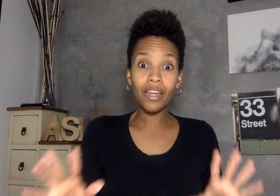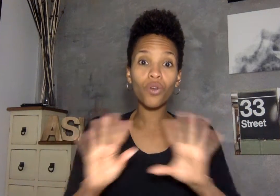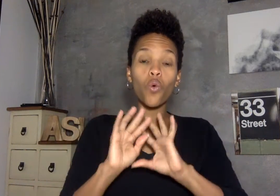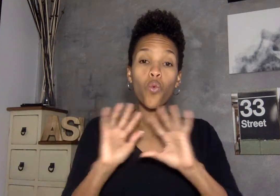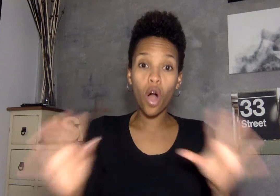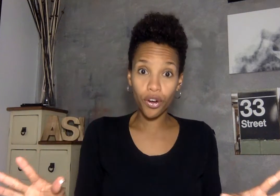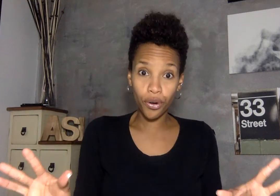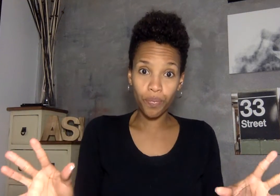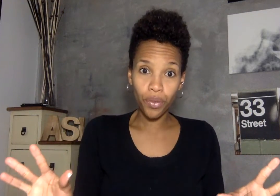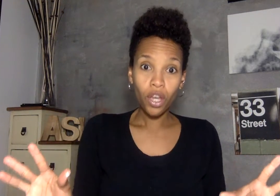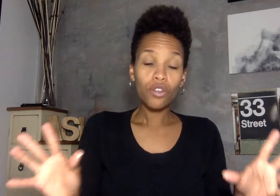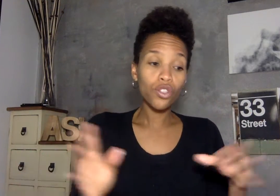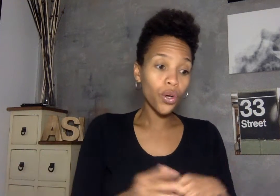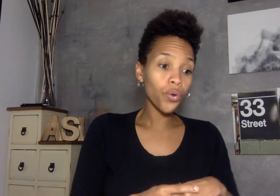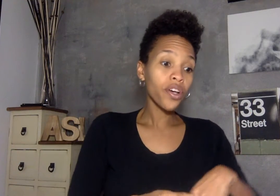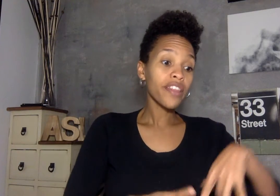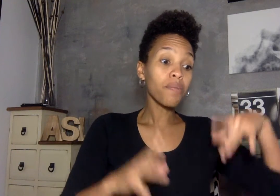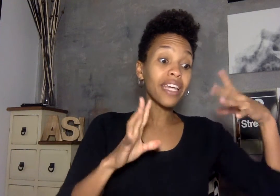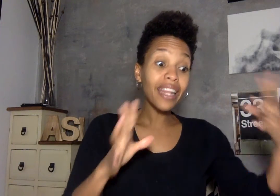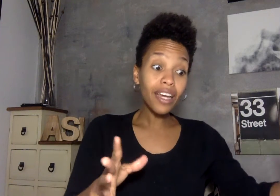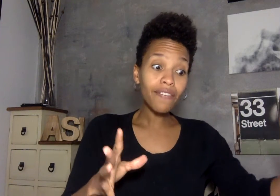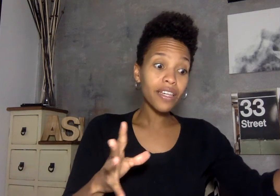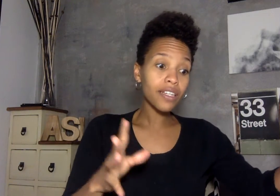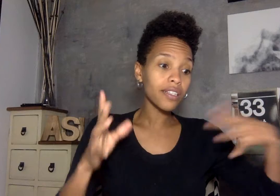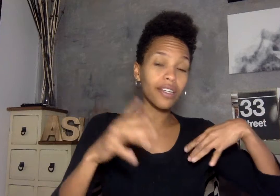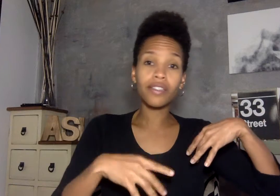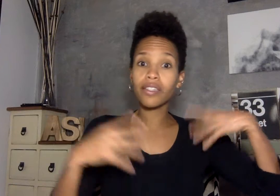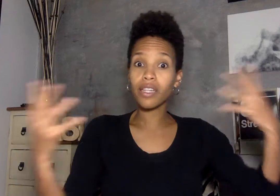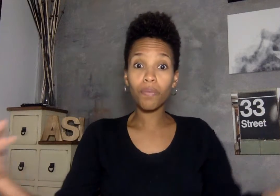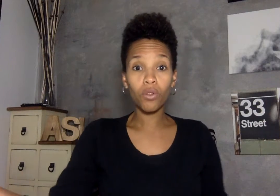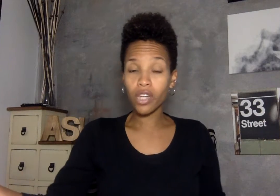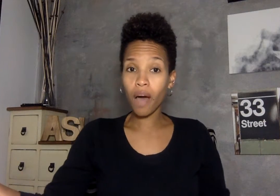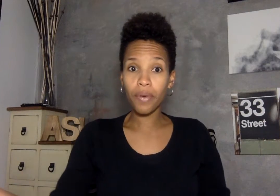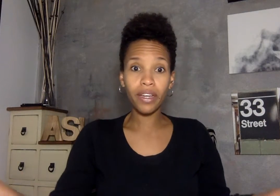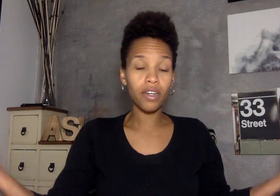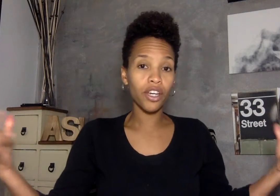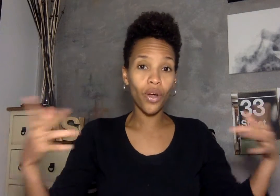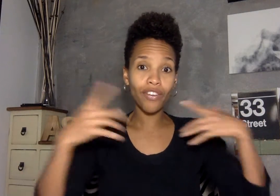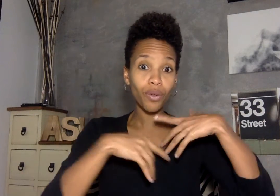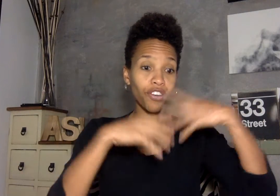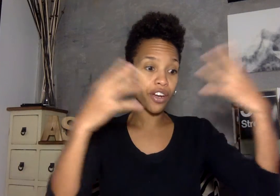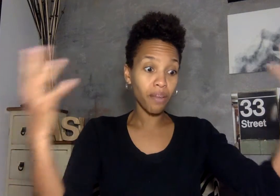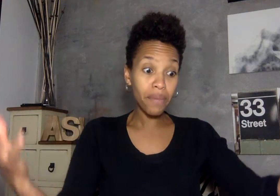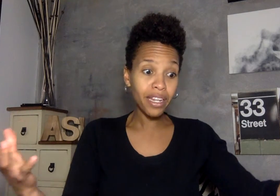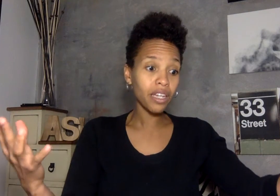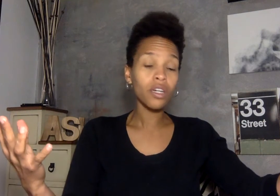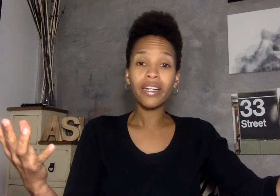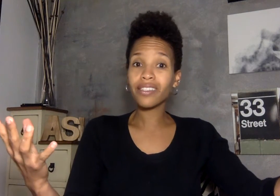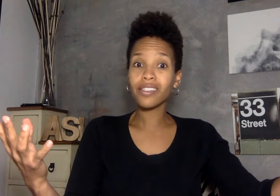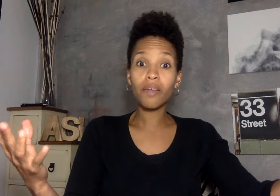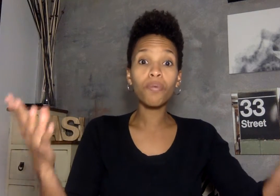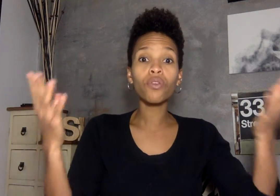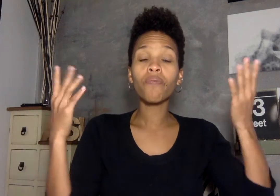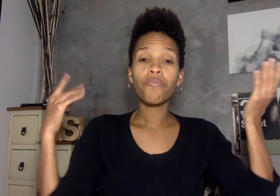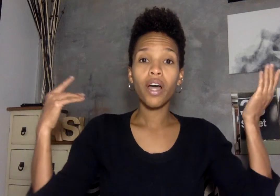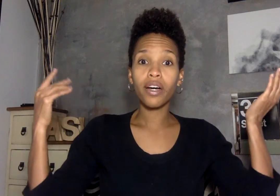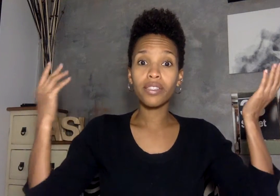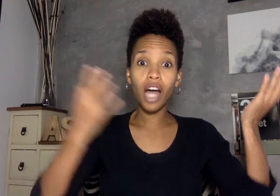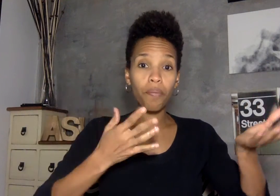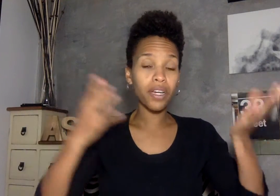water so the beginning of this is a simple topic you know after we figure out the meaning it's a simple uh topic